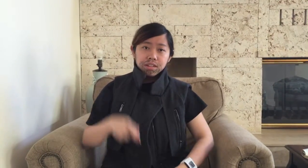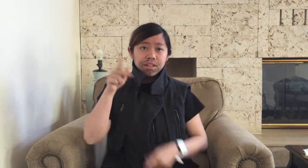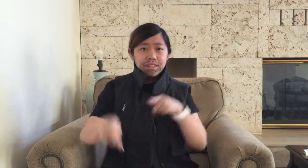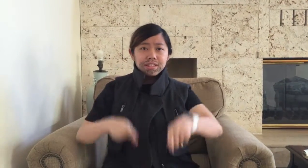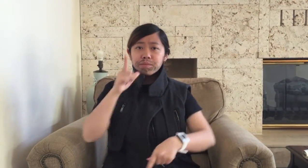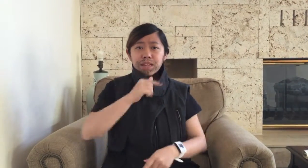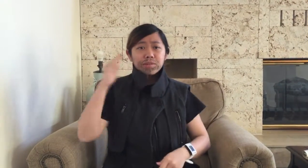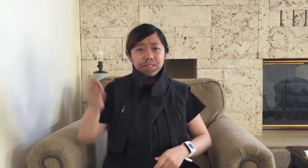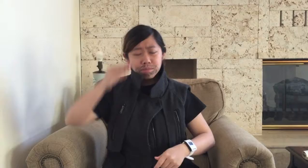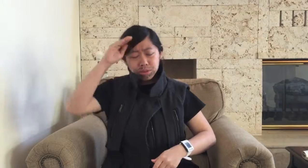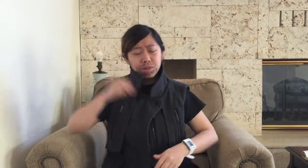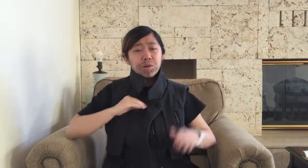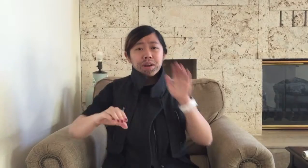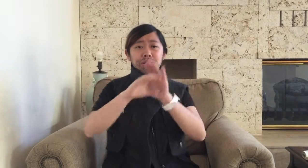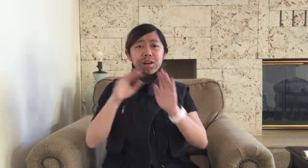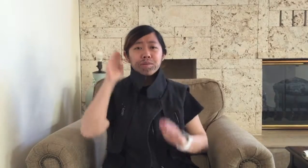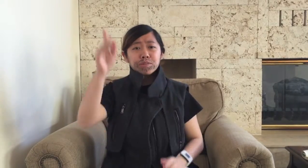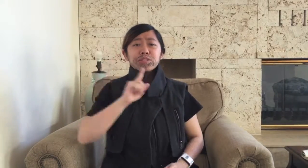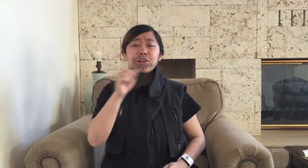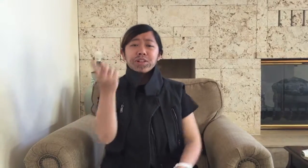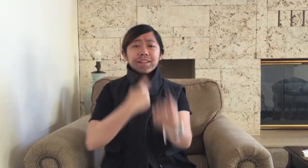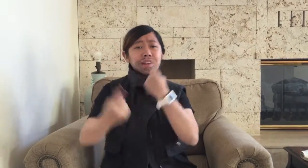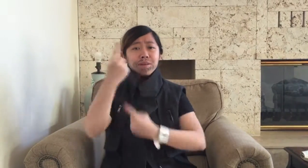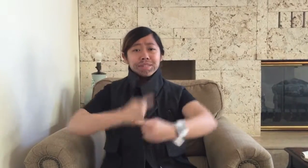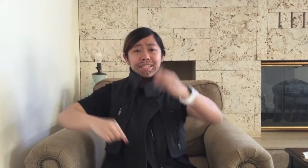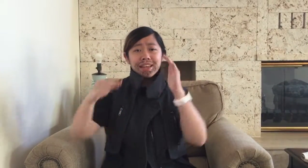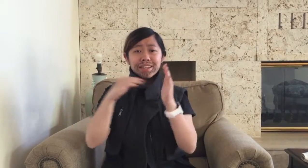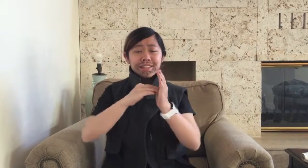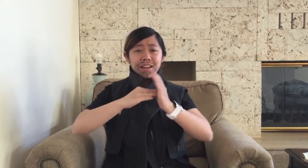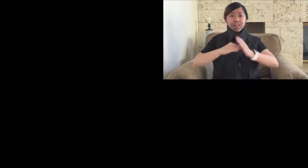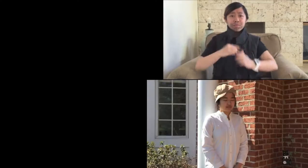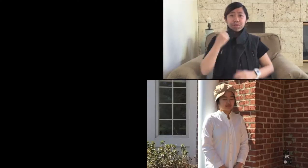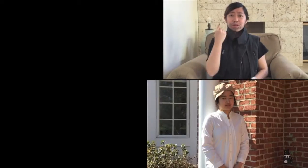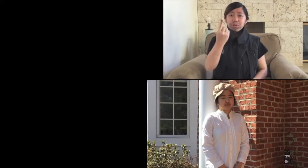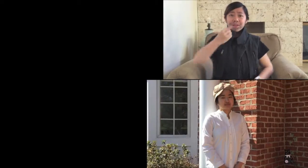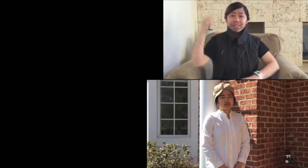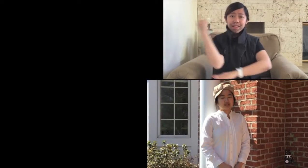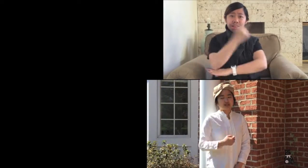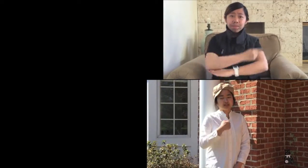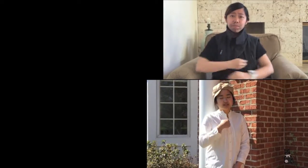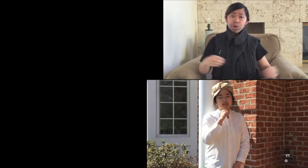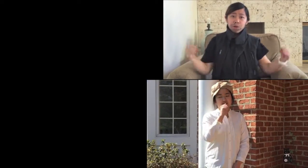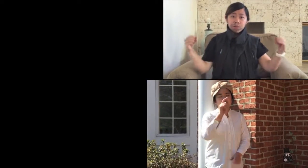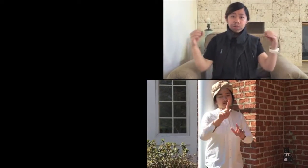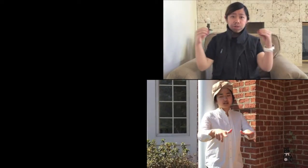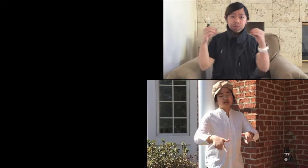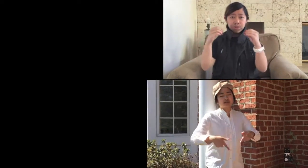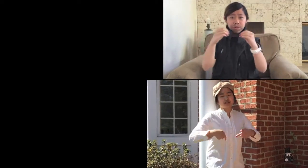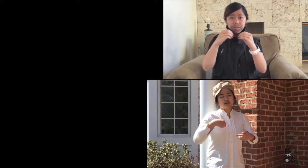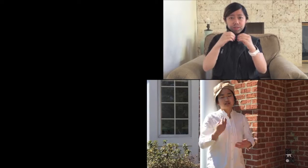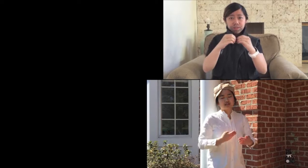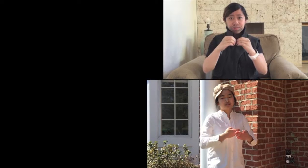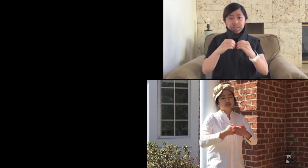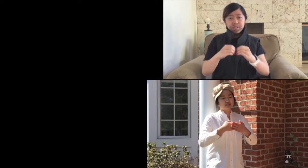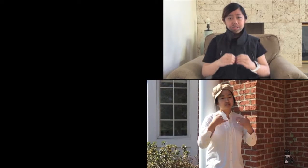These men who seem to know my crime will surely come a second time, one day more. I did not live until